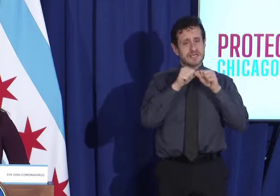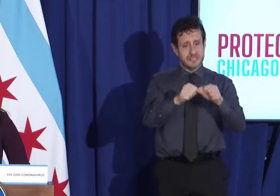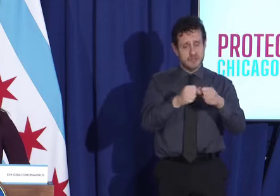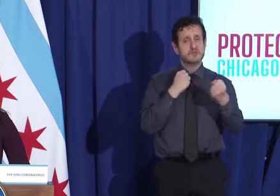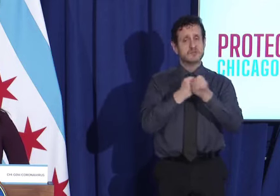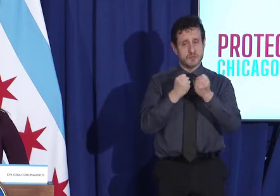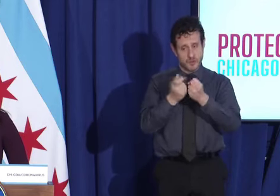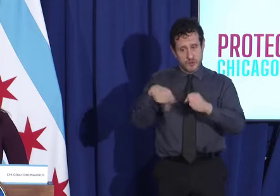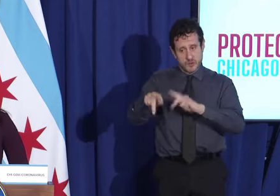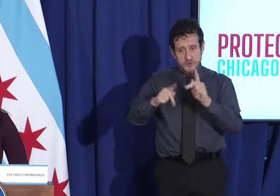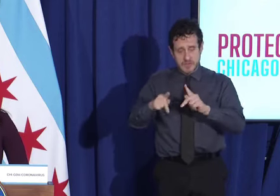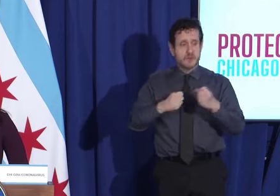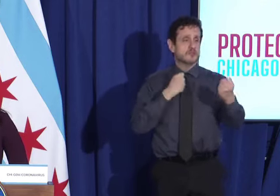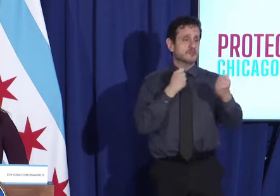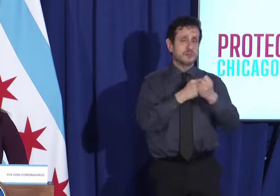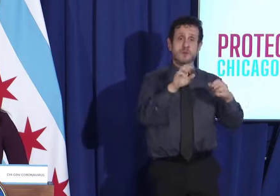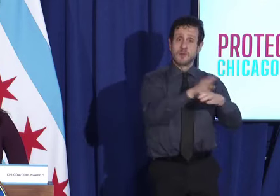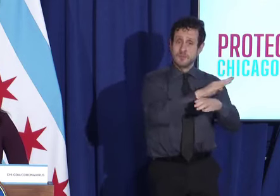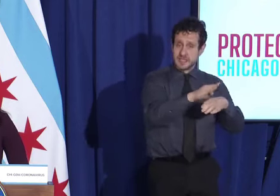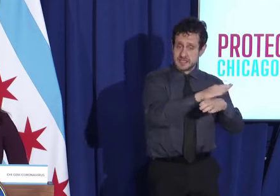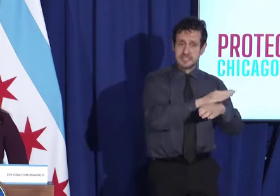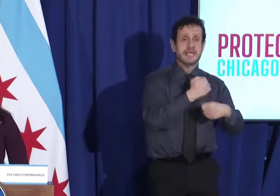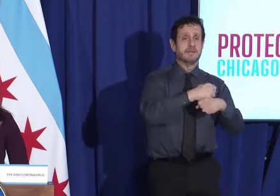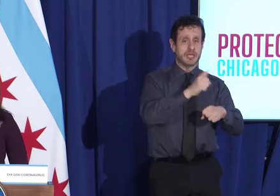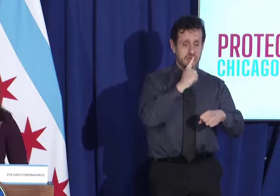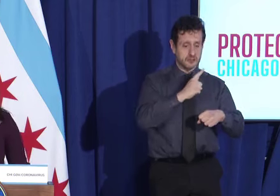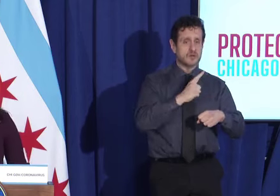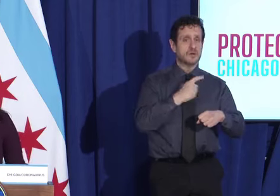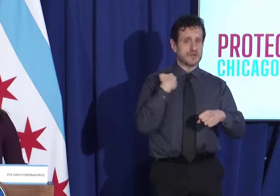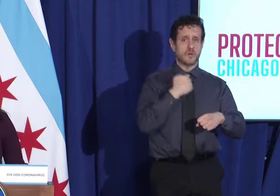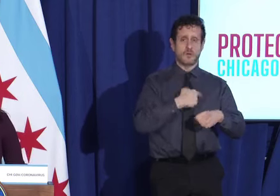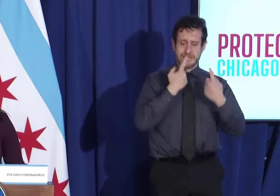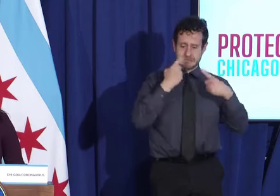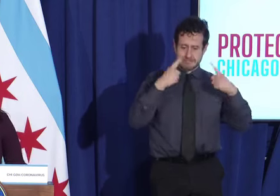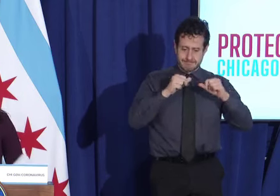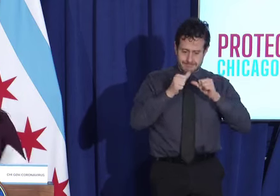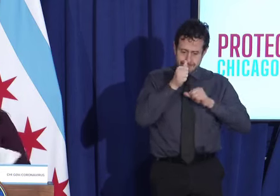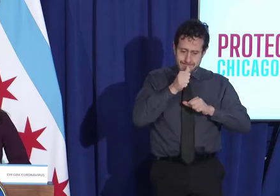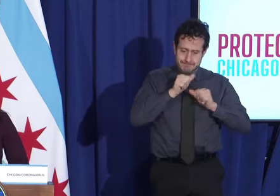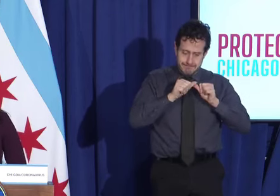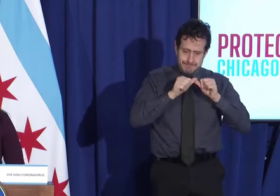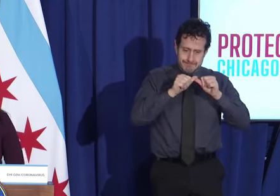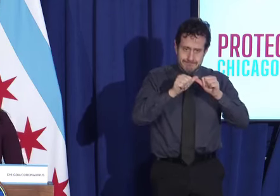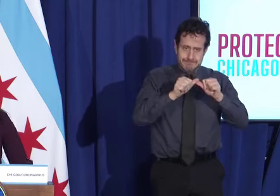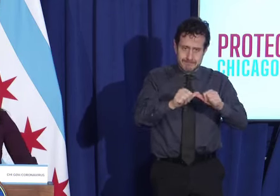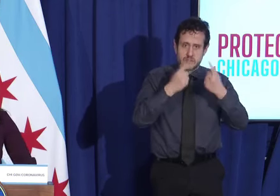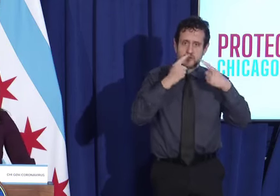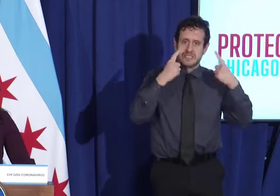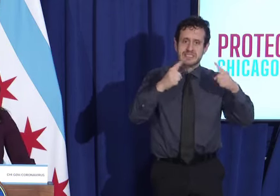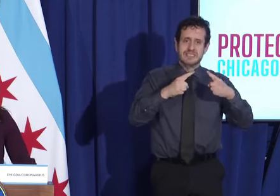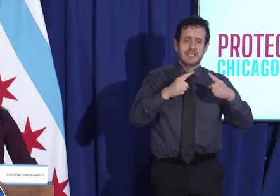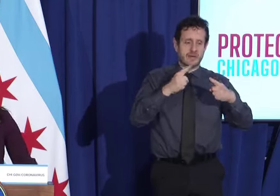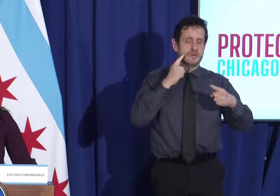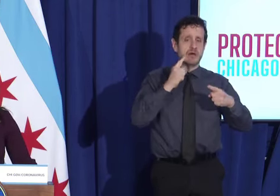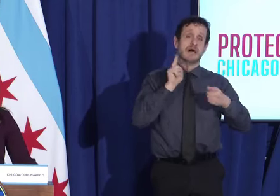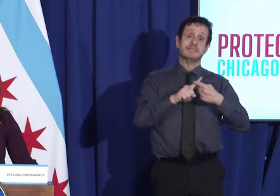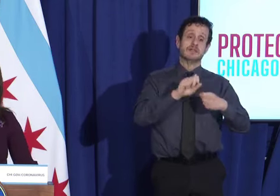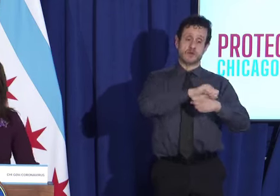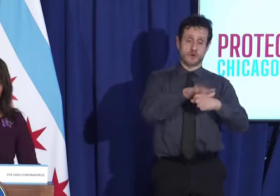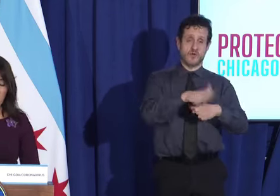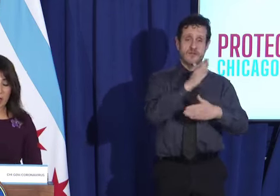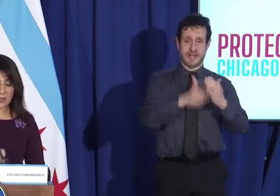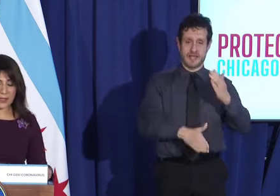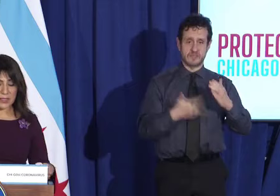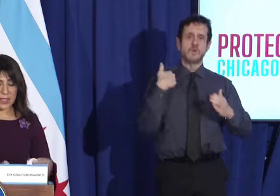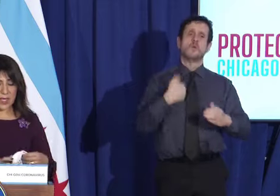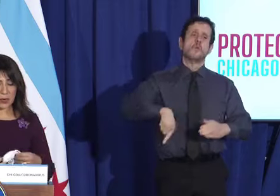businesses and to ensure that we can make it out of this, we must all do our part to ensure that